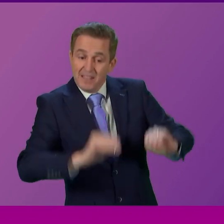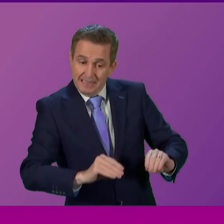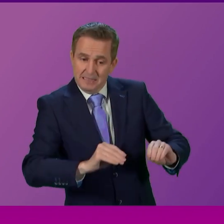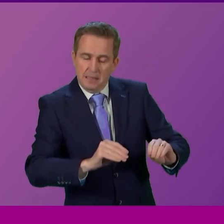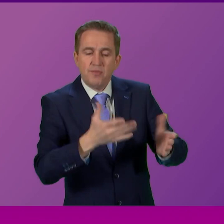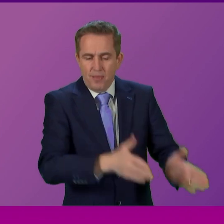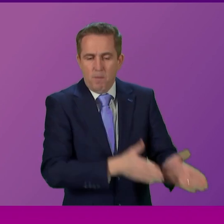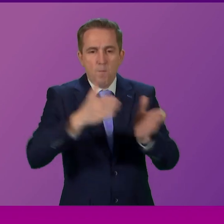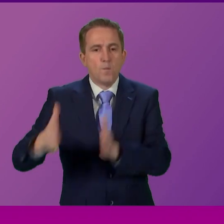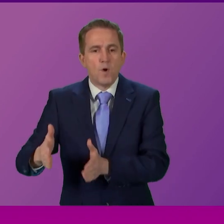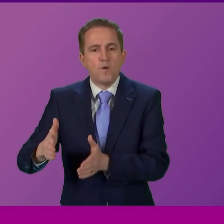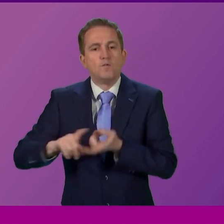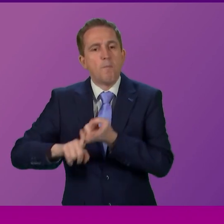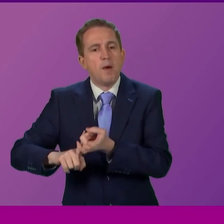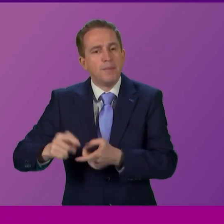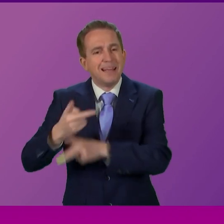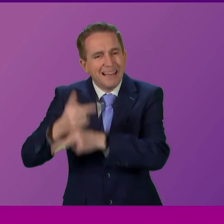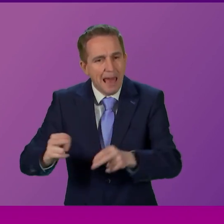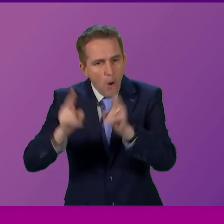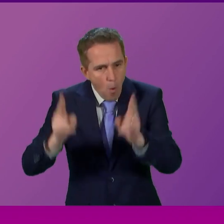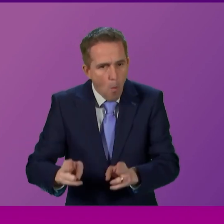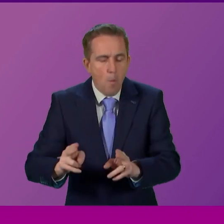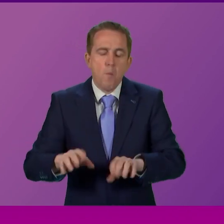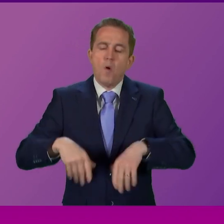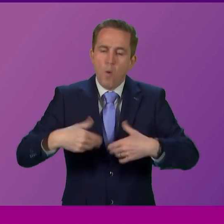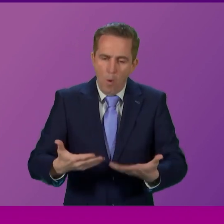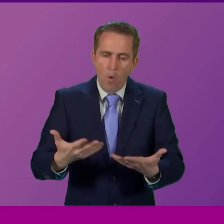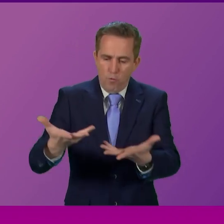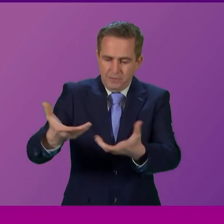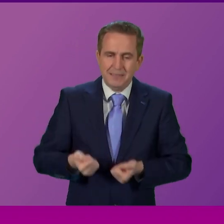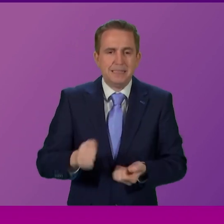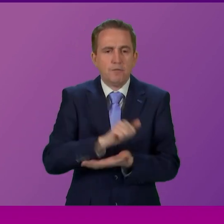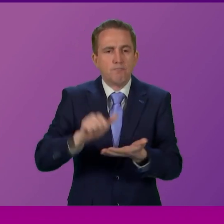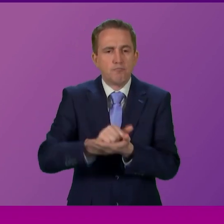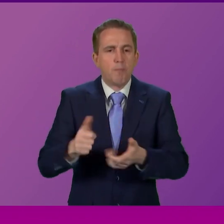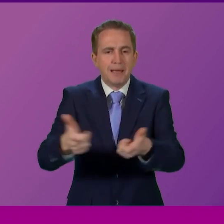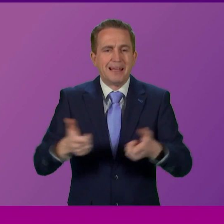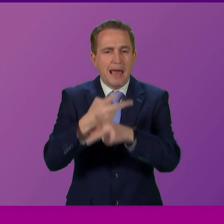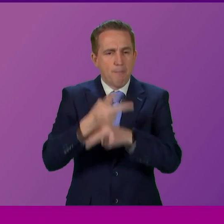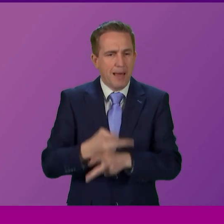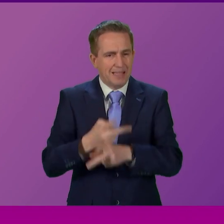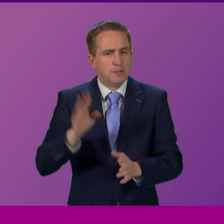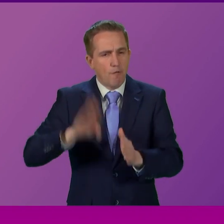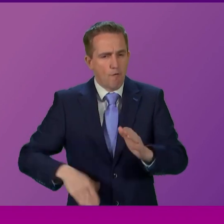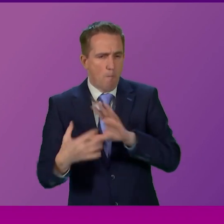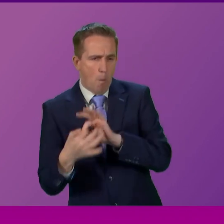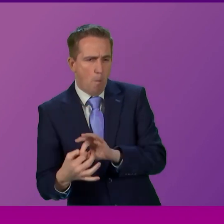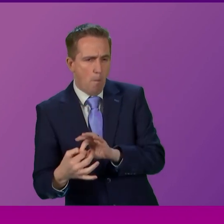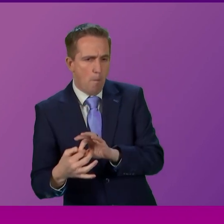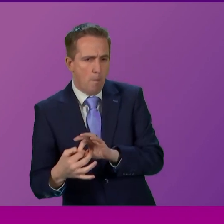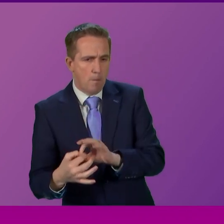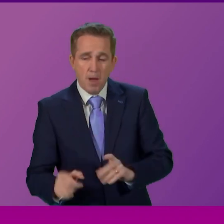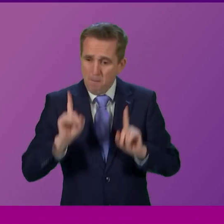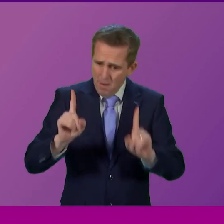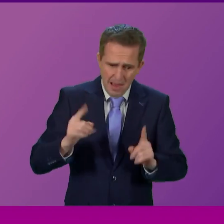permanent either care home place or indeed get the package of care that they require at home but being in hospital when you're